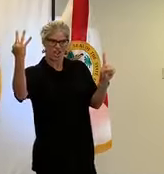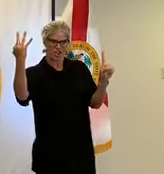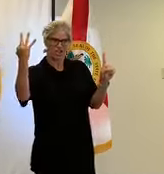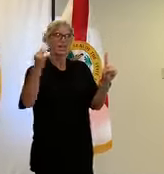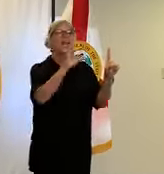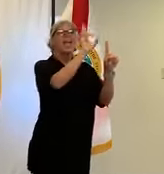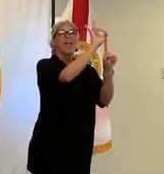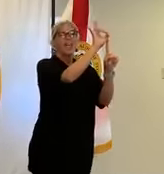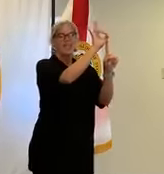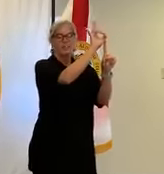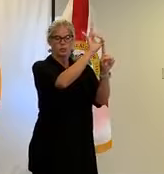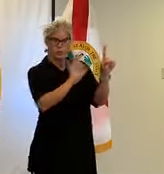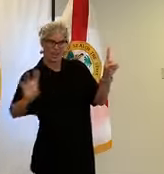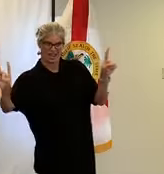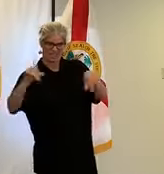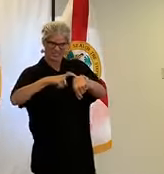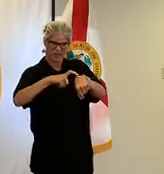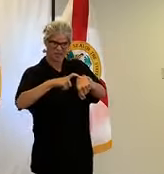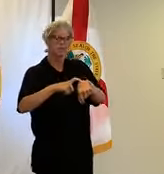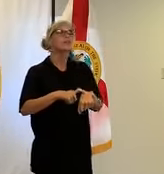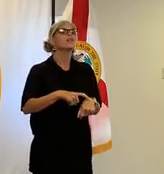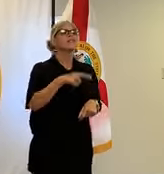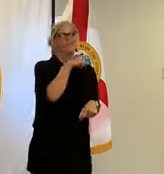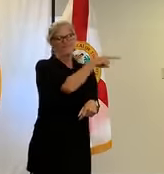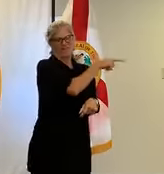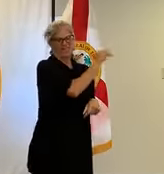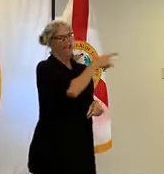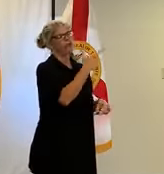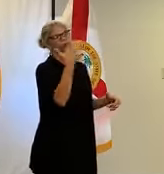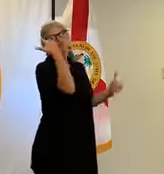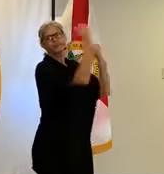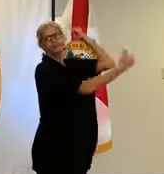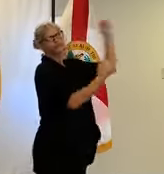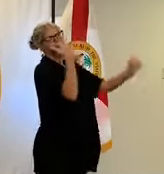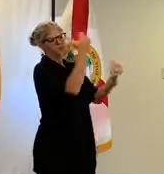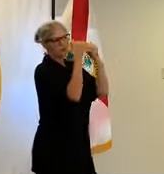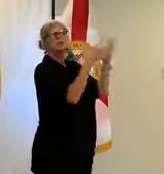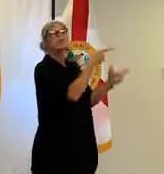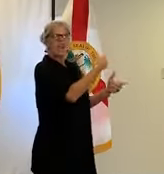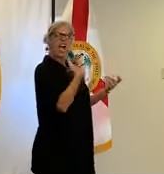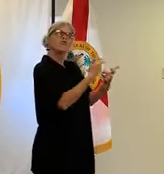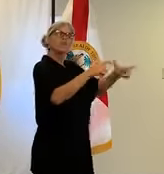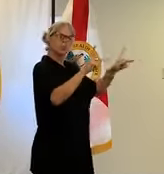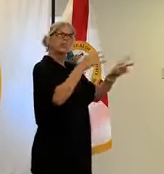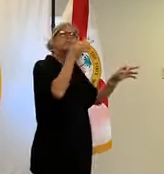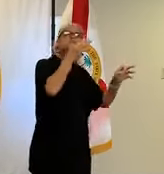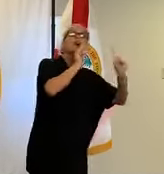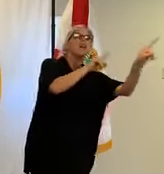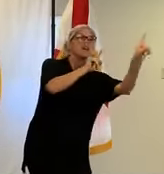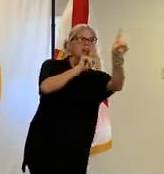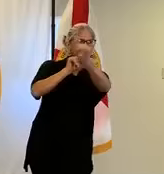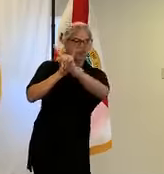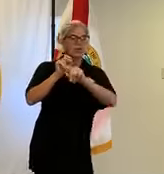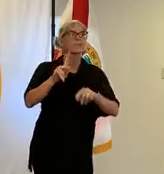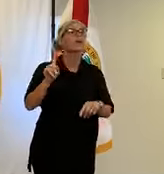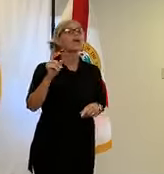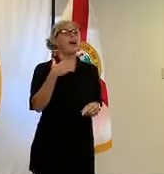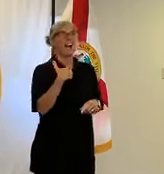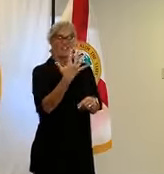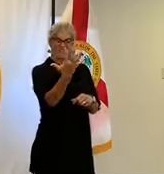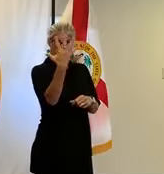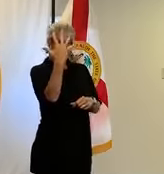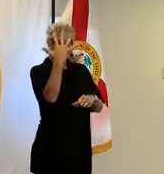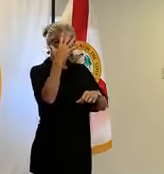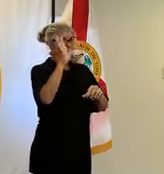8 p.m and they now have a larger call center set up to handle the volume of that and again if it's five days five business days after your